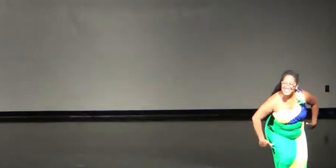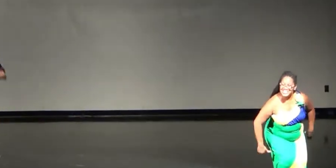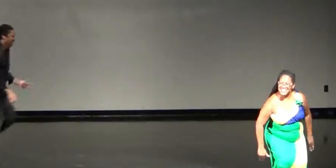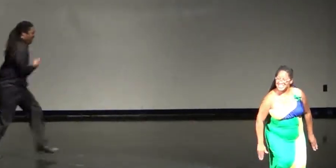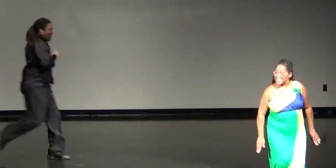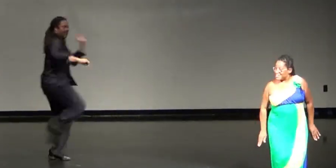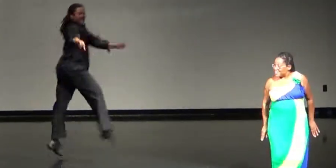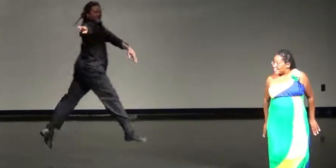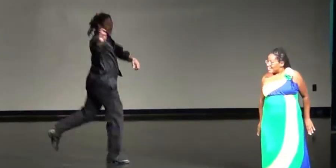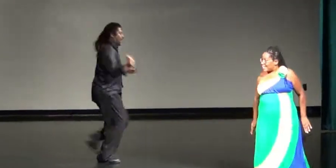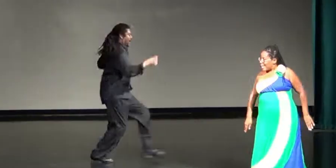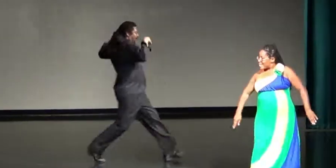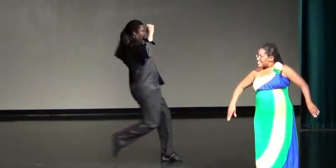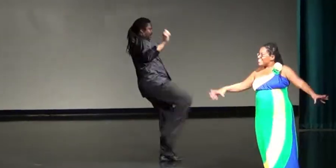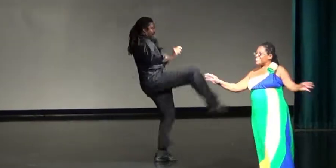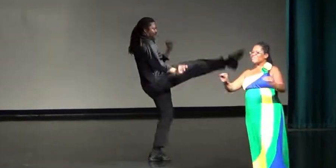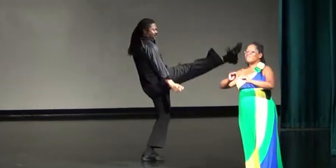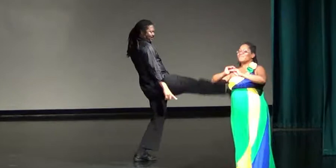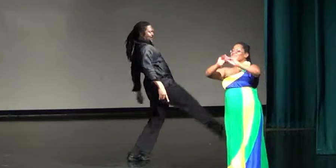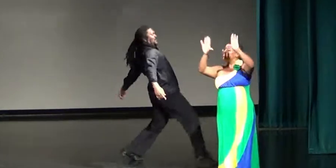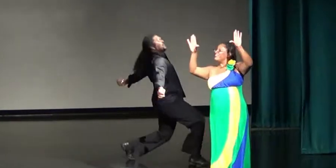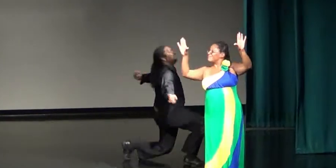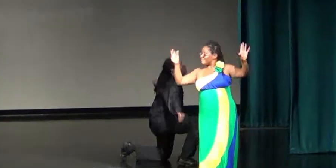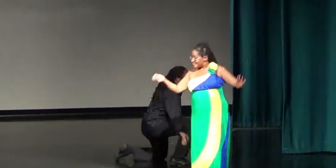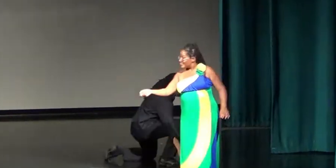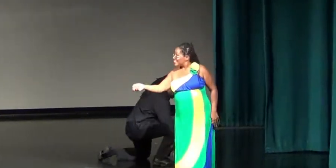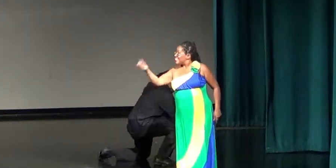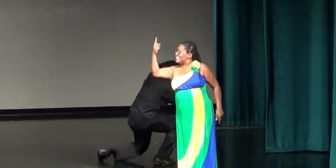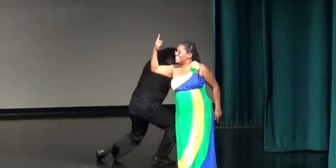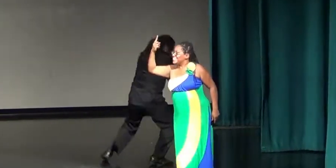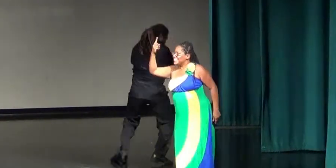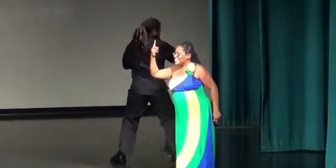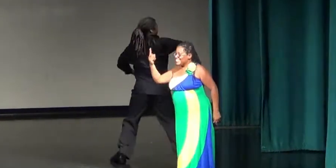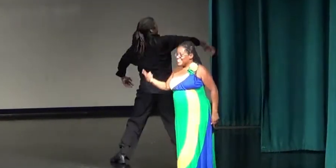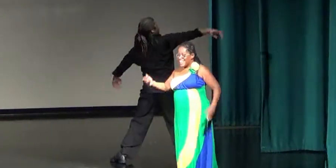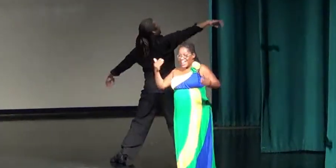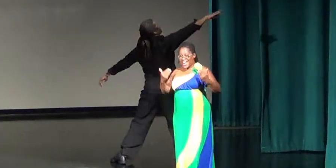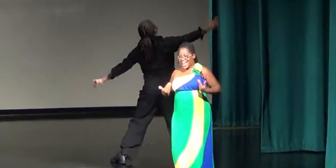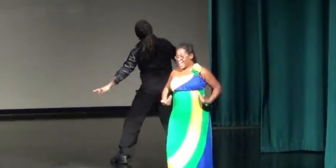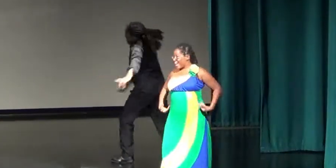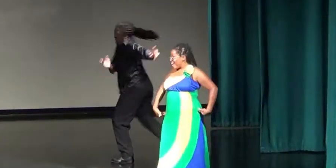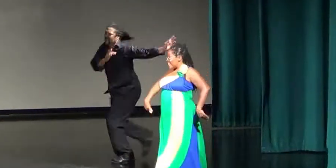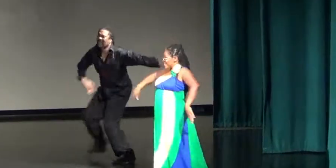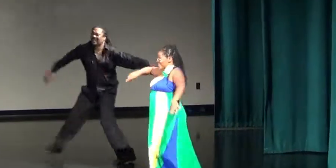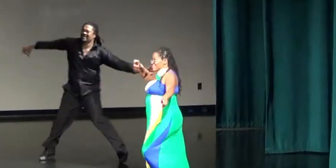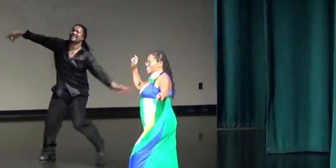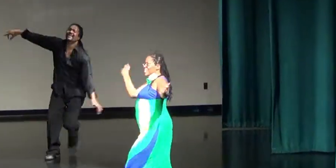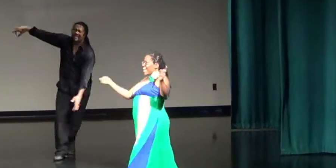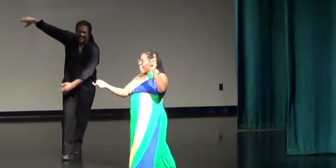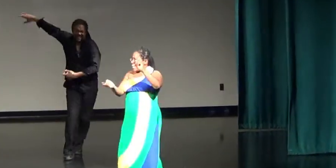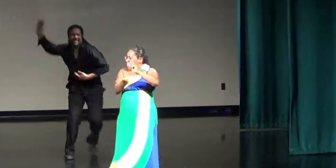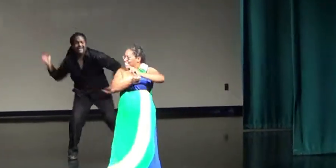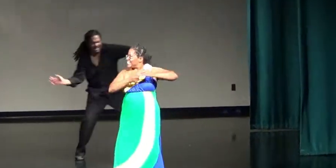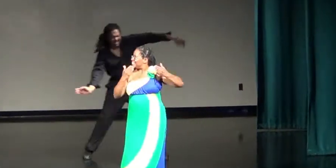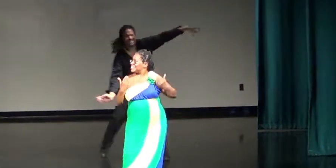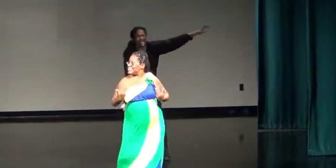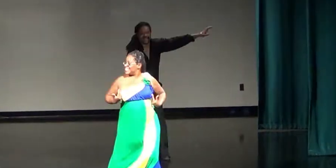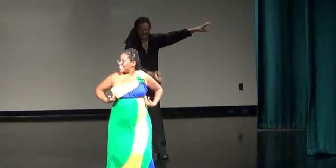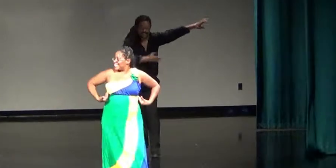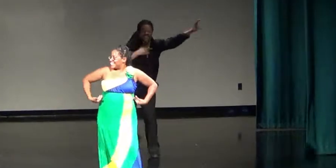seeing everything's wrong, I can change it,